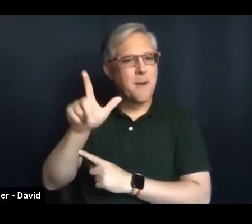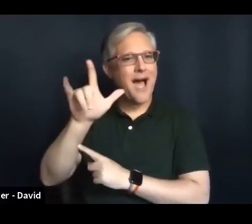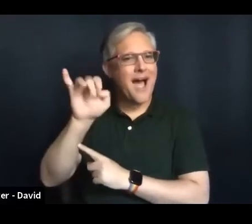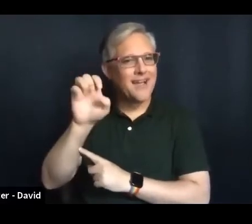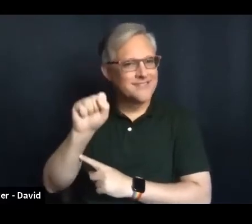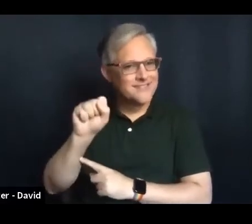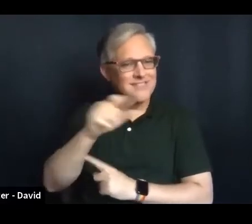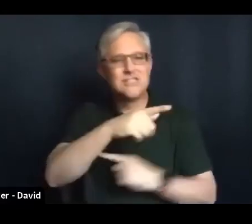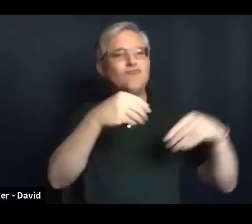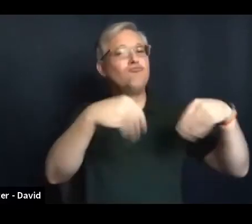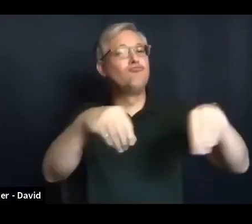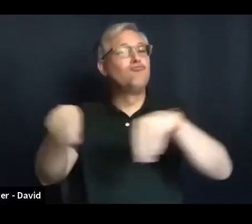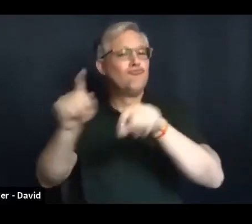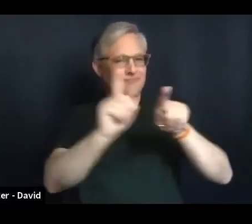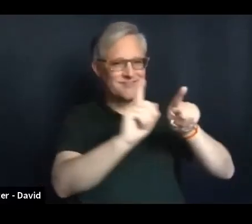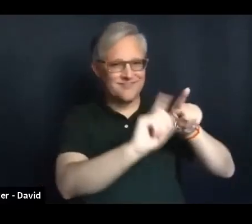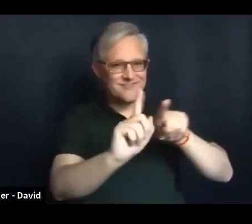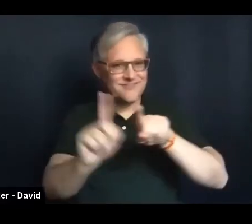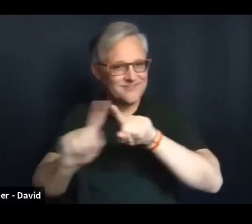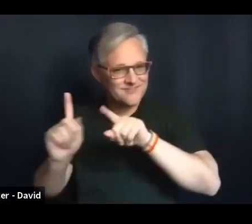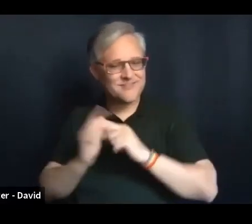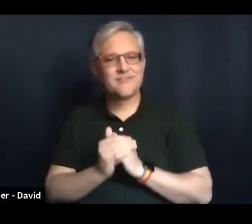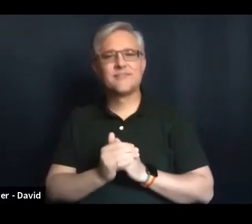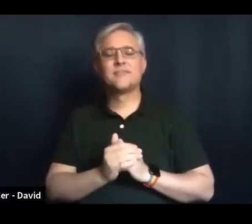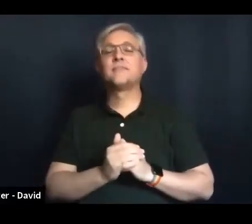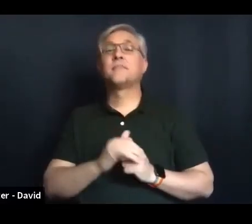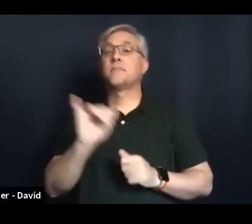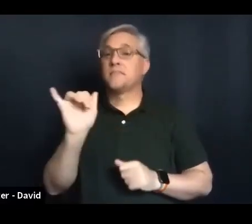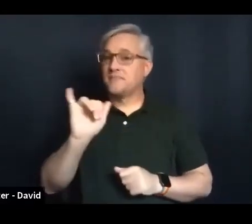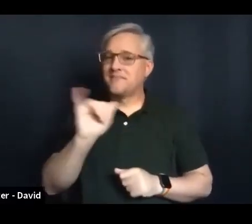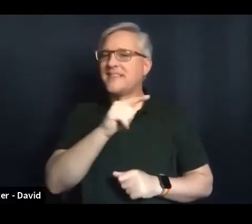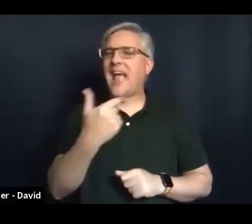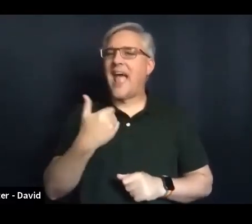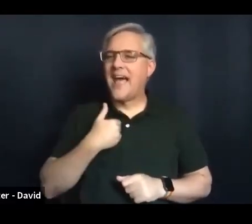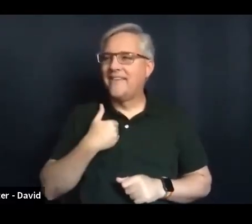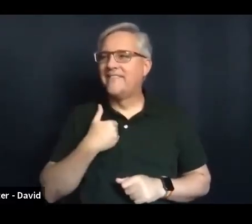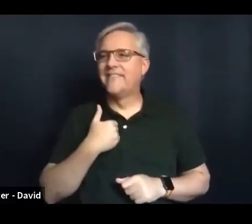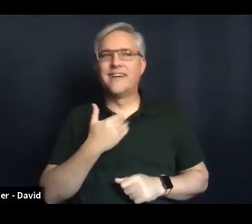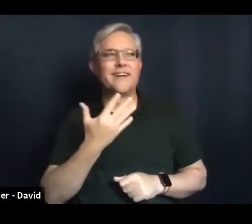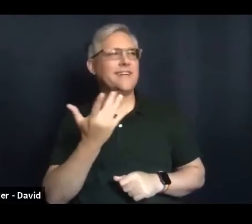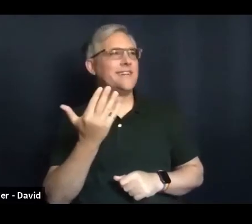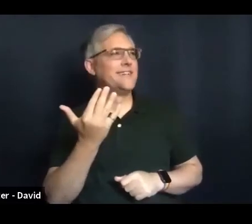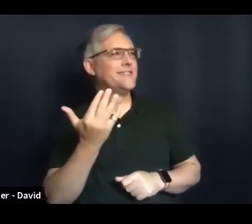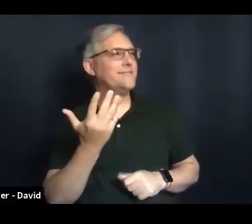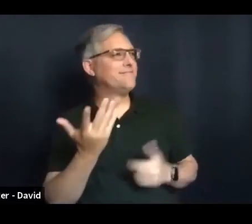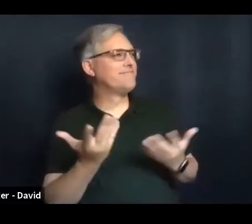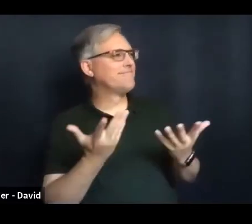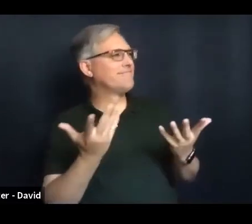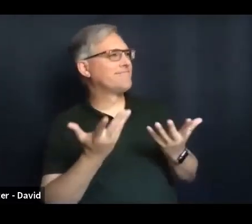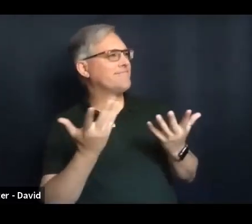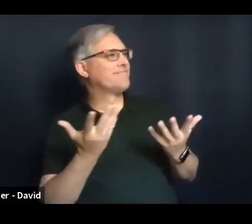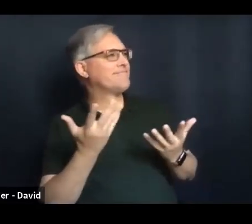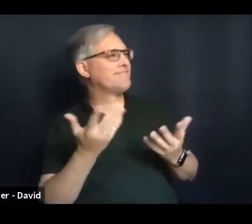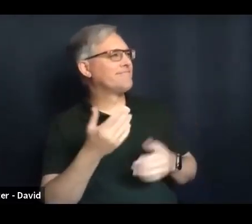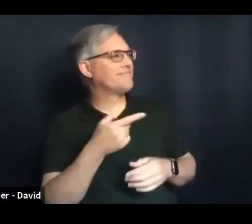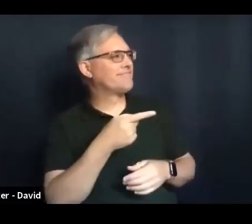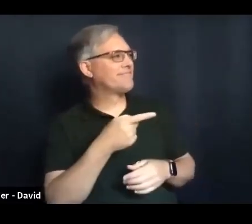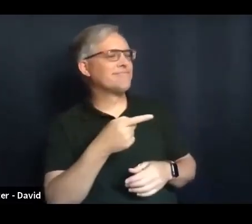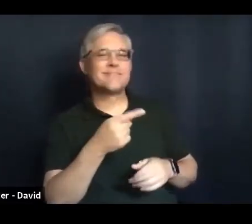And he also does some particular different office help kinds of things. So if you're doing